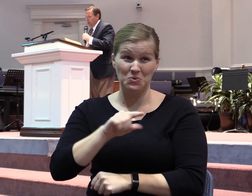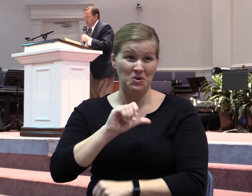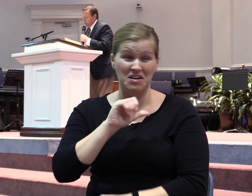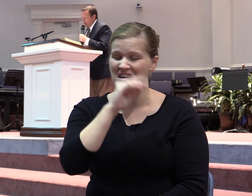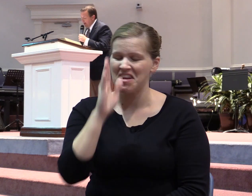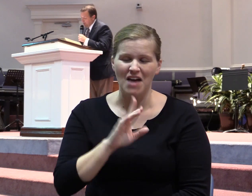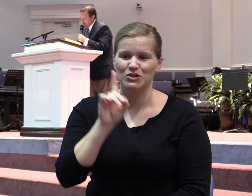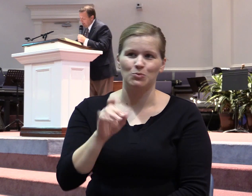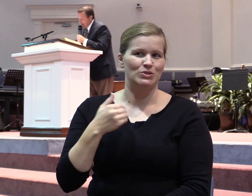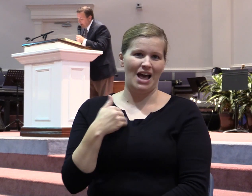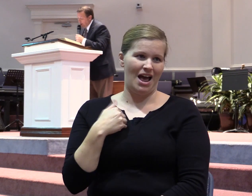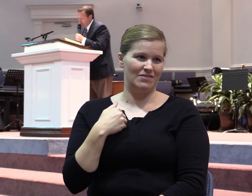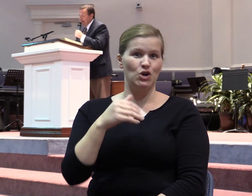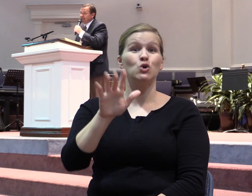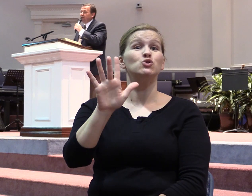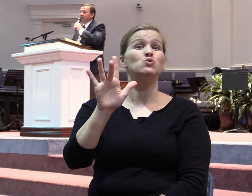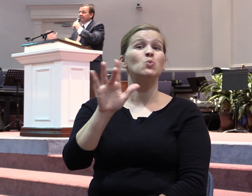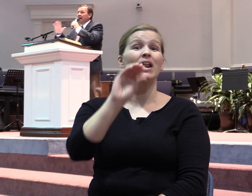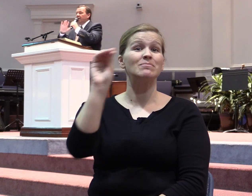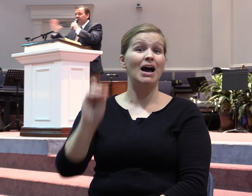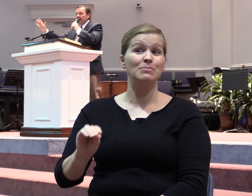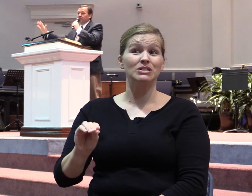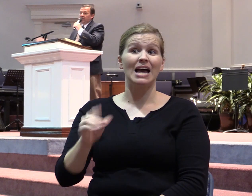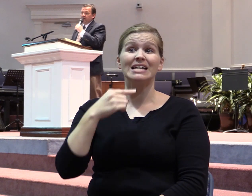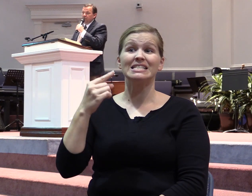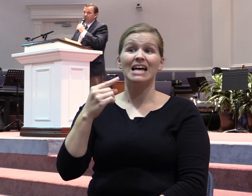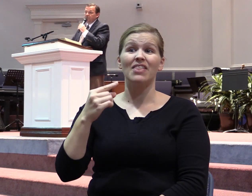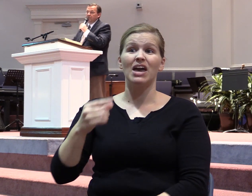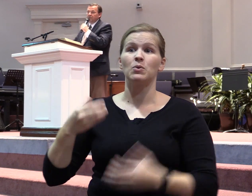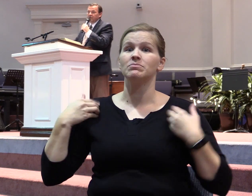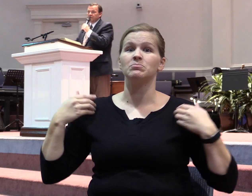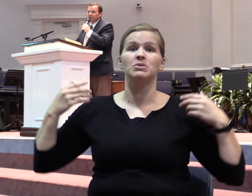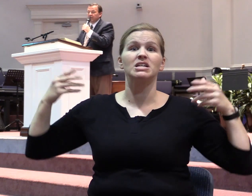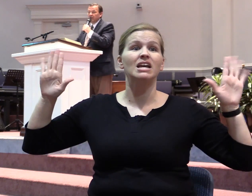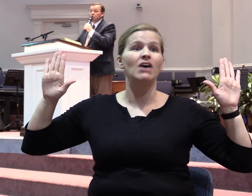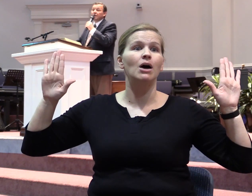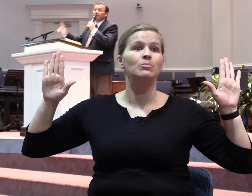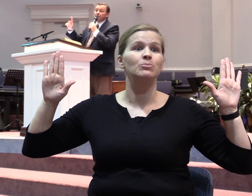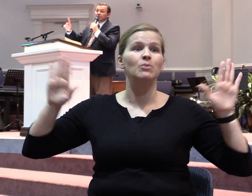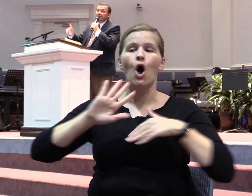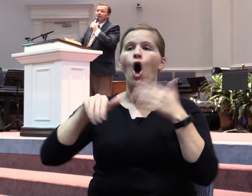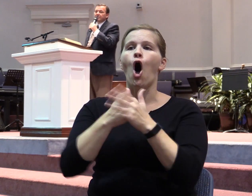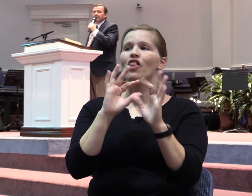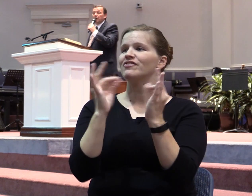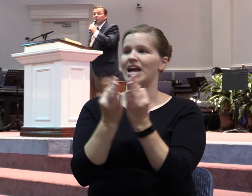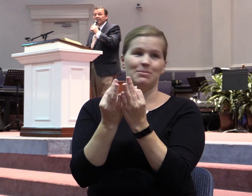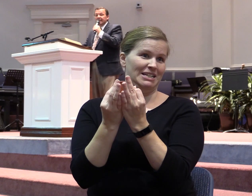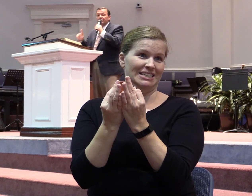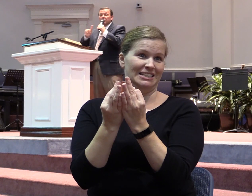Twenty-five percent said they would abandon their entire family for $10 million. Twenty-five percent said they would leave their